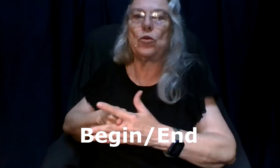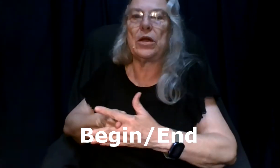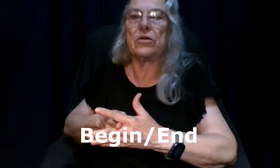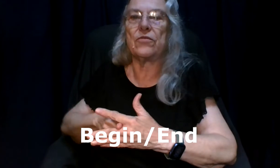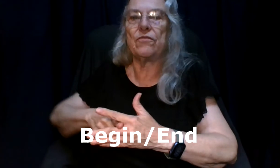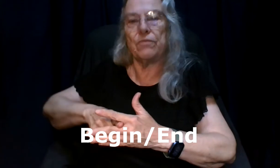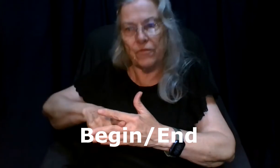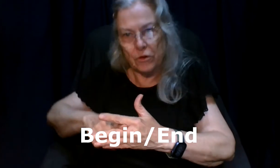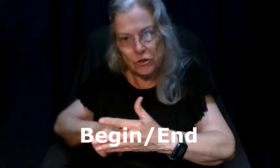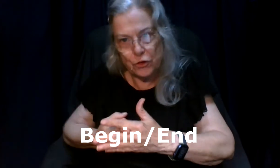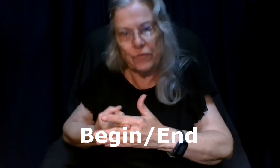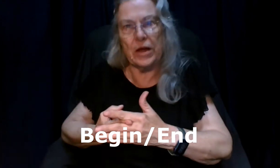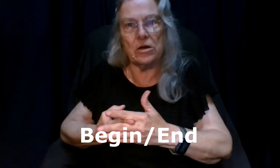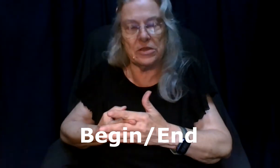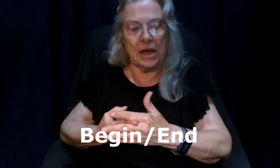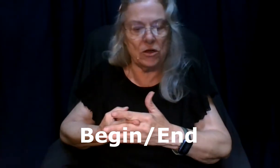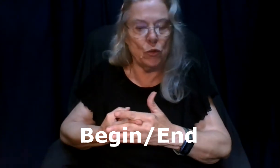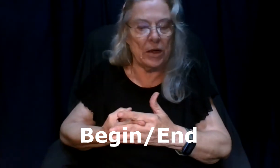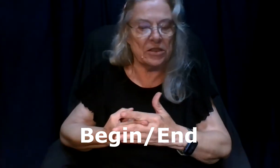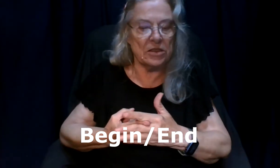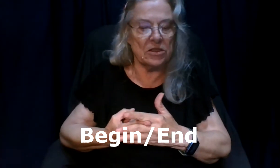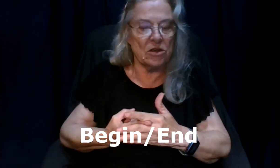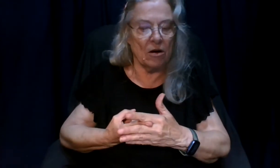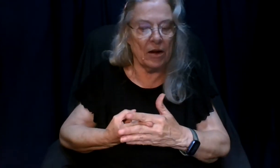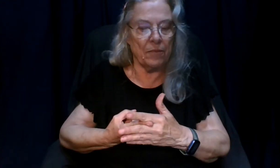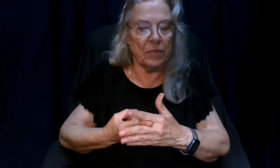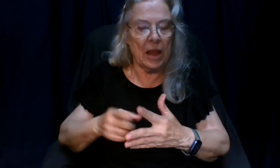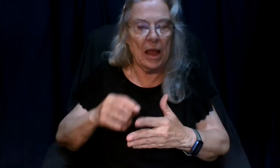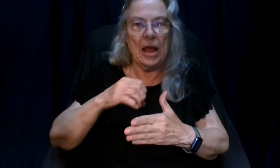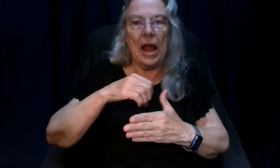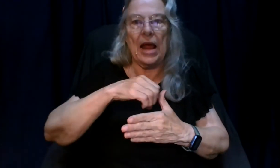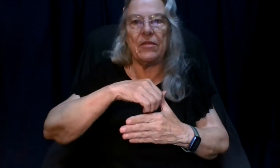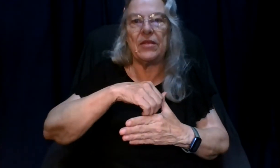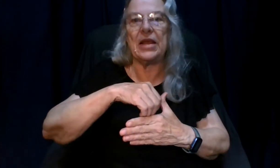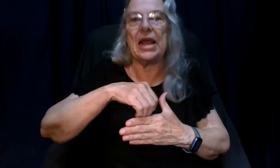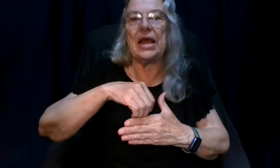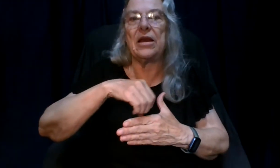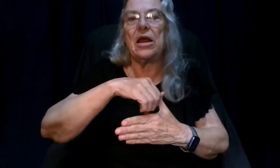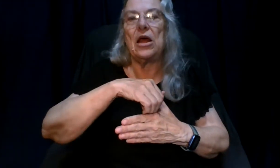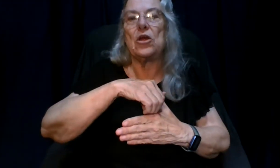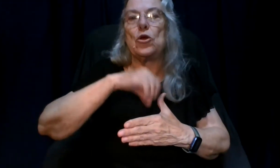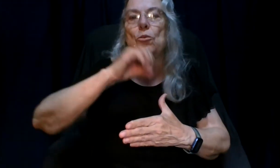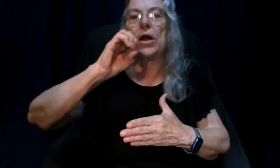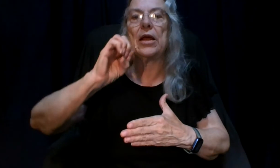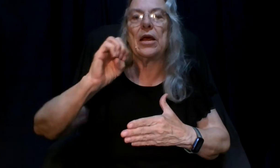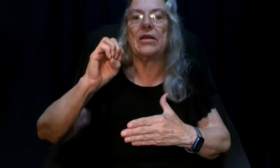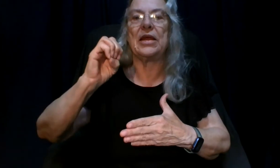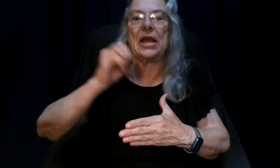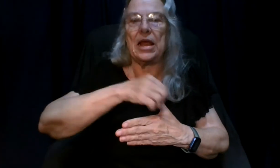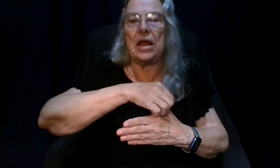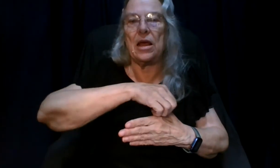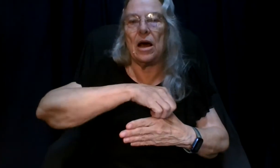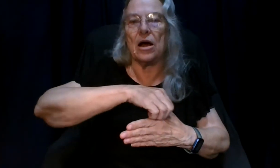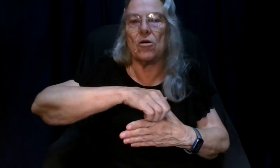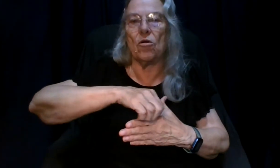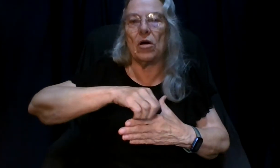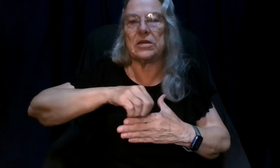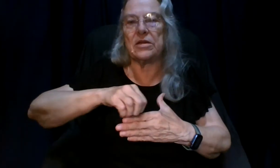the first two fingers and twist to start it and then the end you bring the e across the